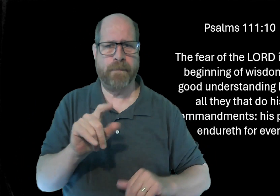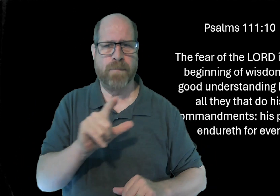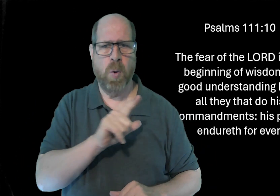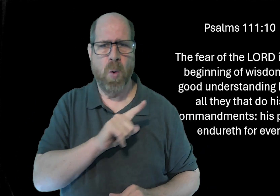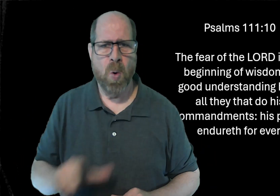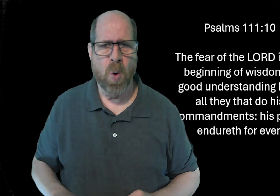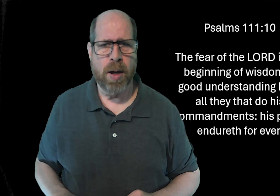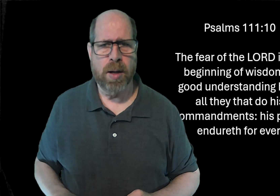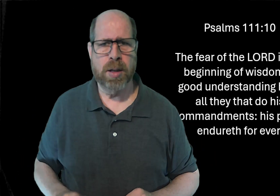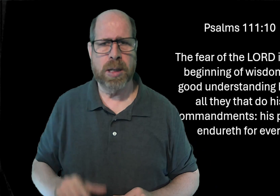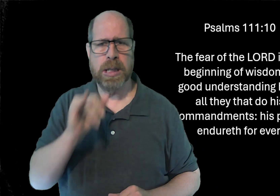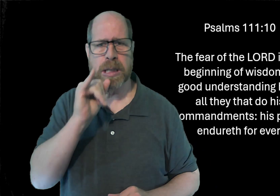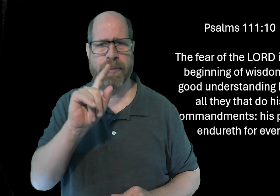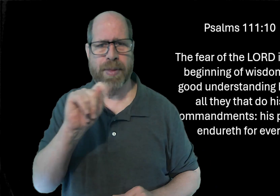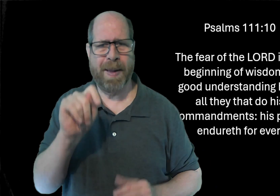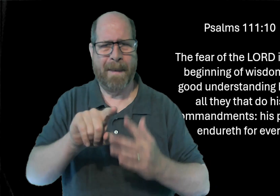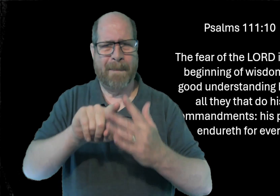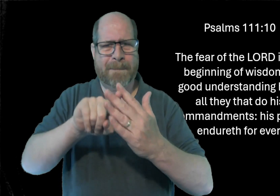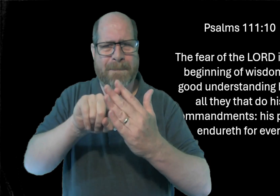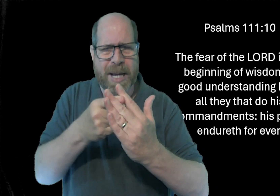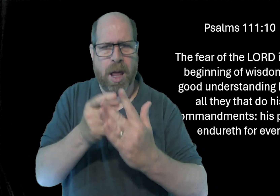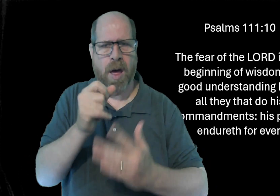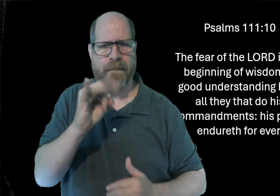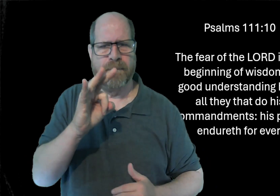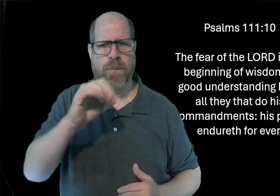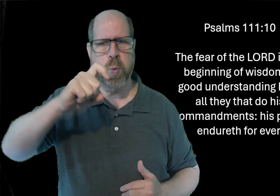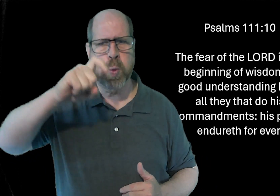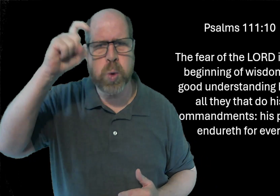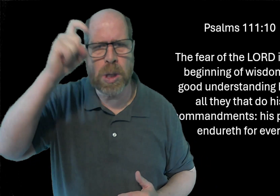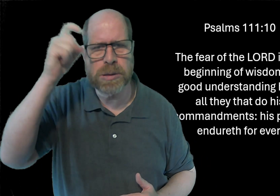Fear the Lord, fear of the Lord, is the beginning of wisdom.